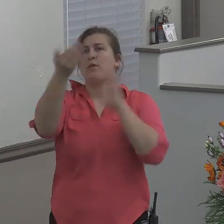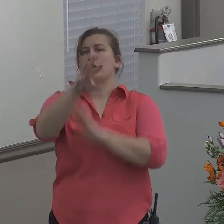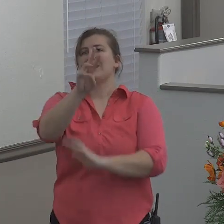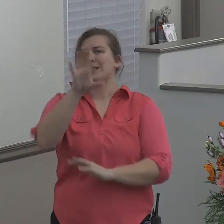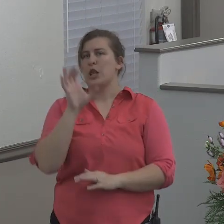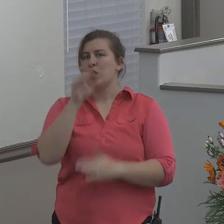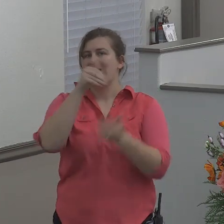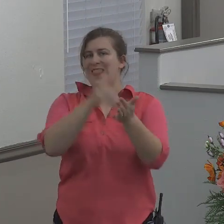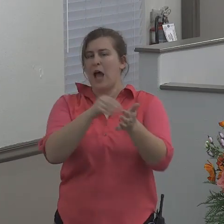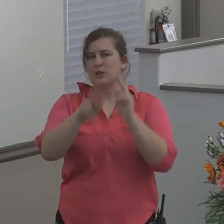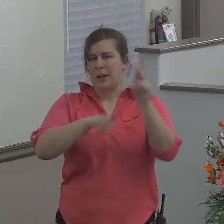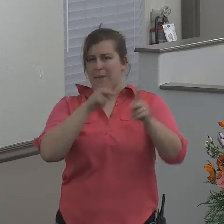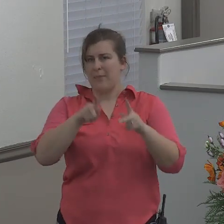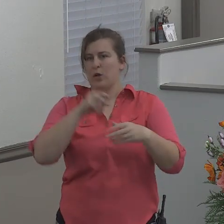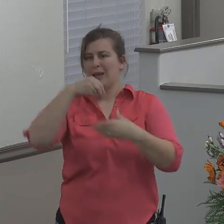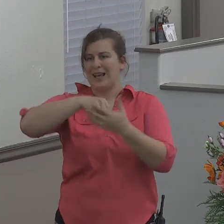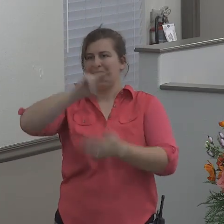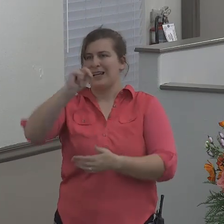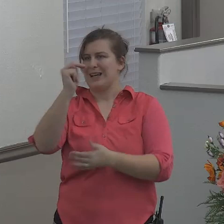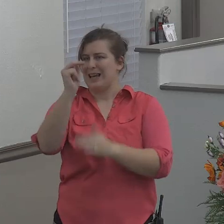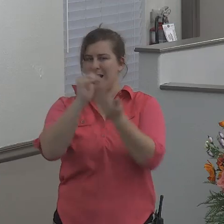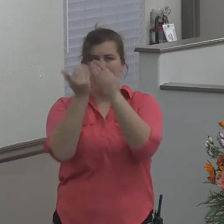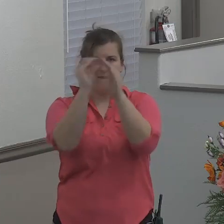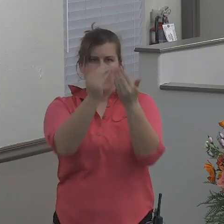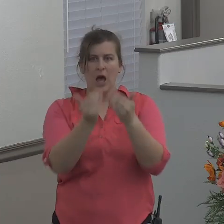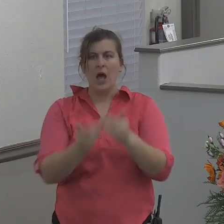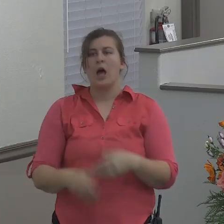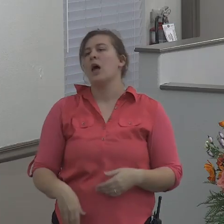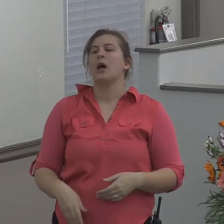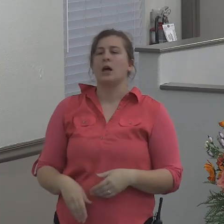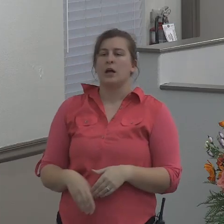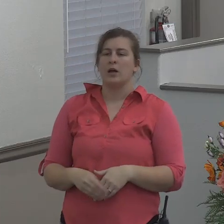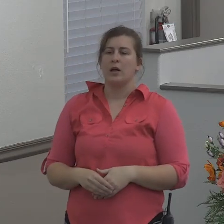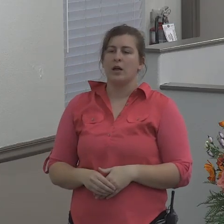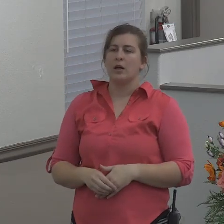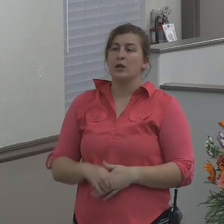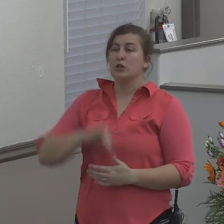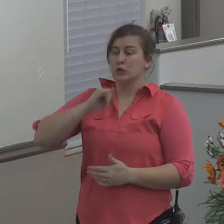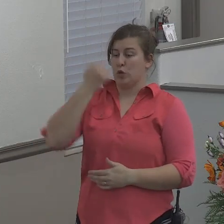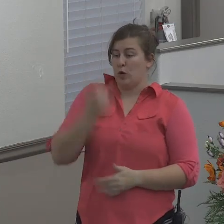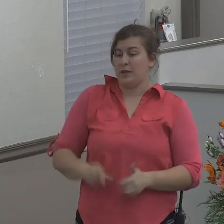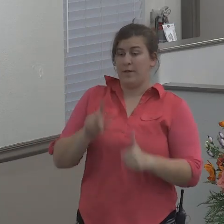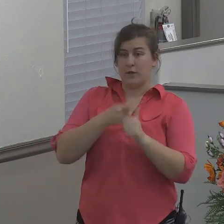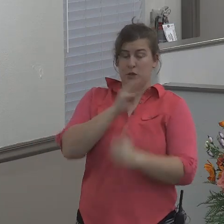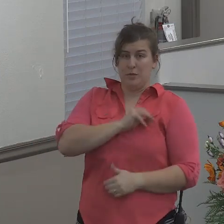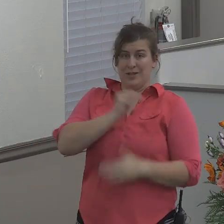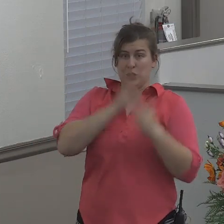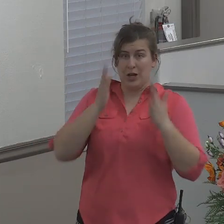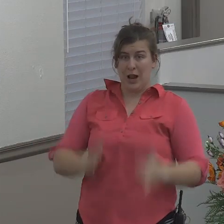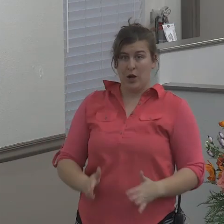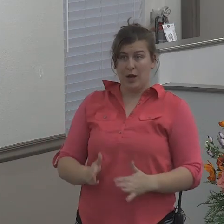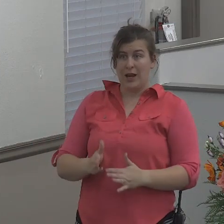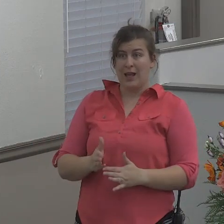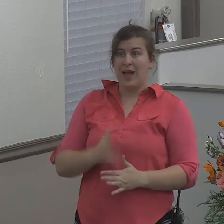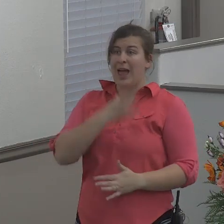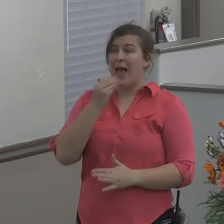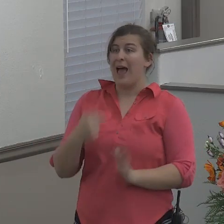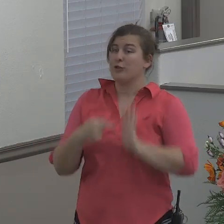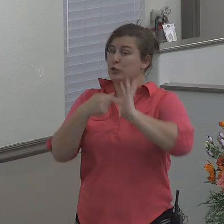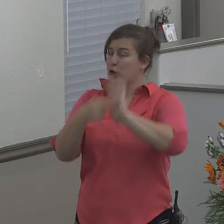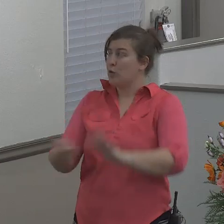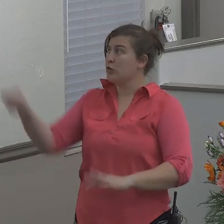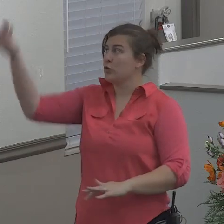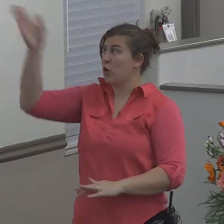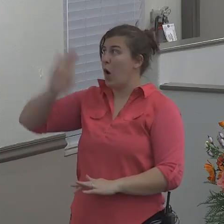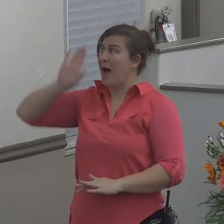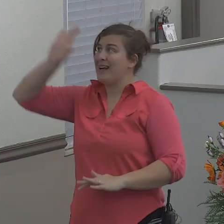Jonah is the first missionary called and sent. This book also shows God's foreign mission program was in